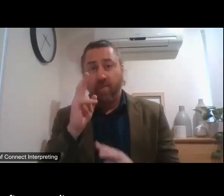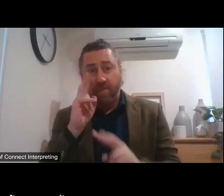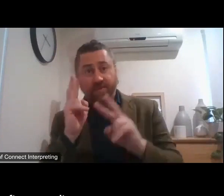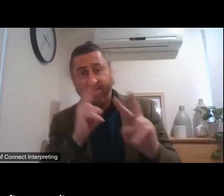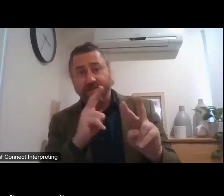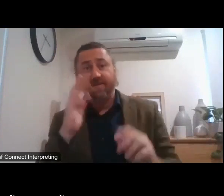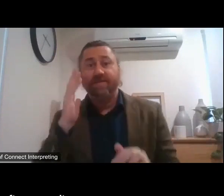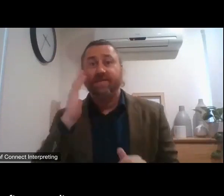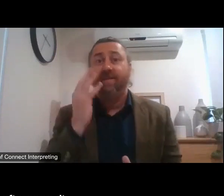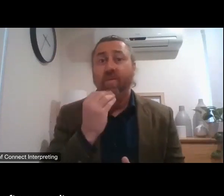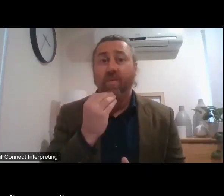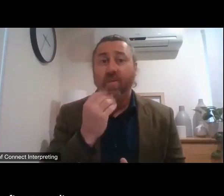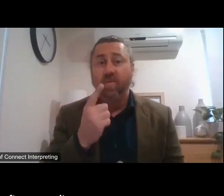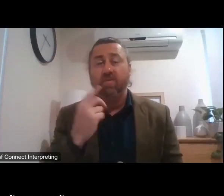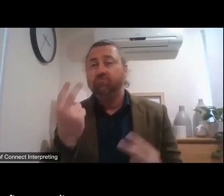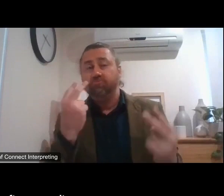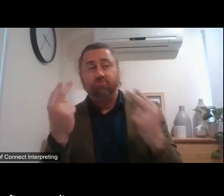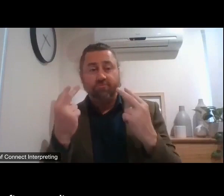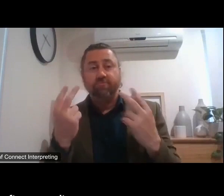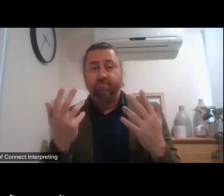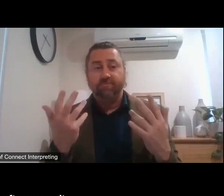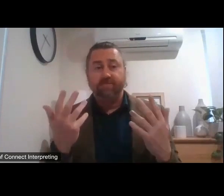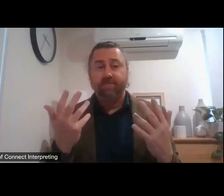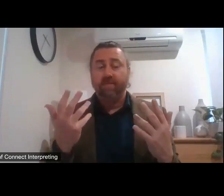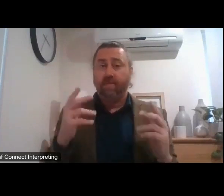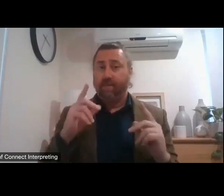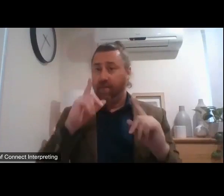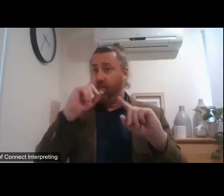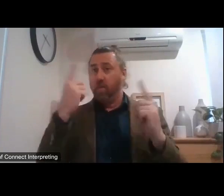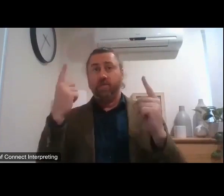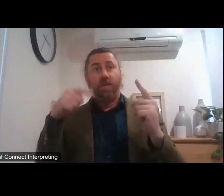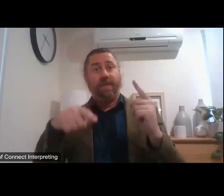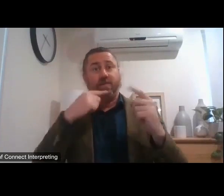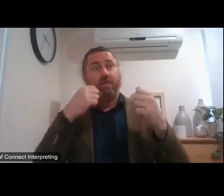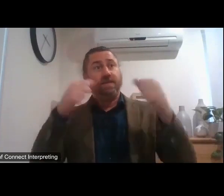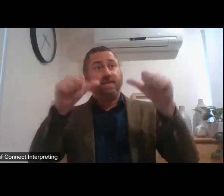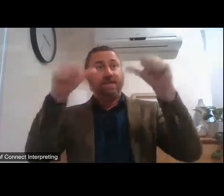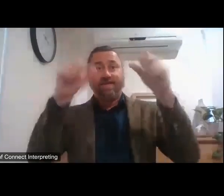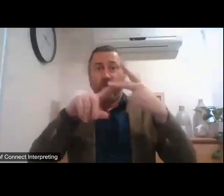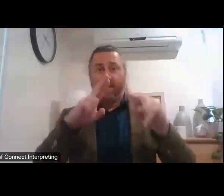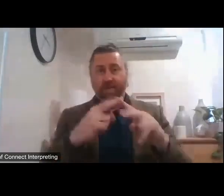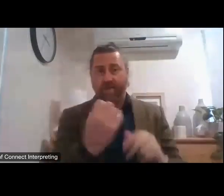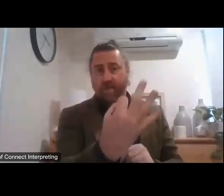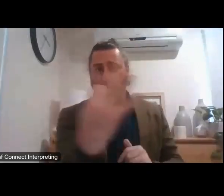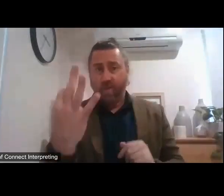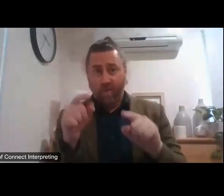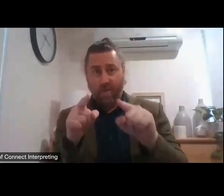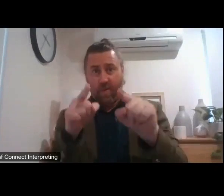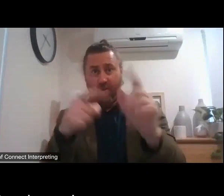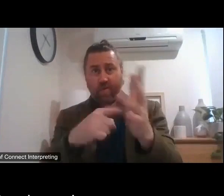it, it won't work and it cannot happen without all of you. So thank you.